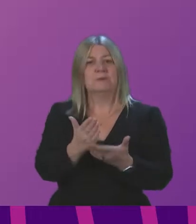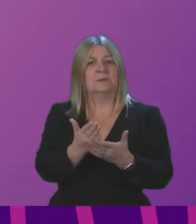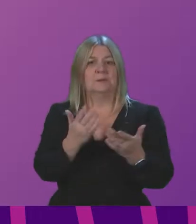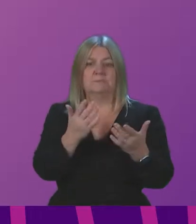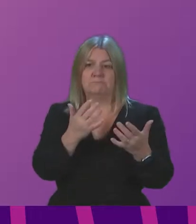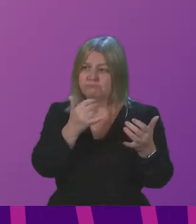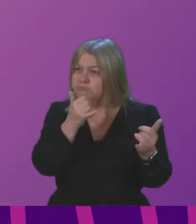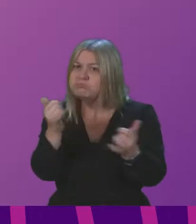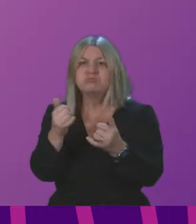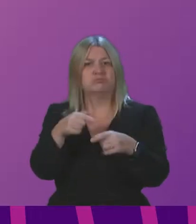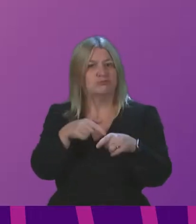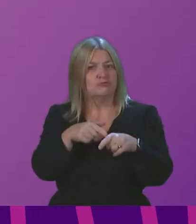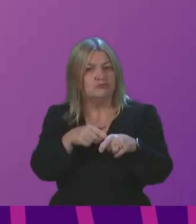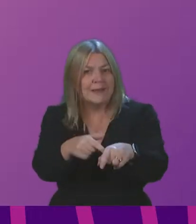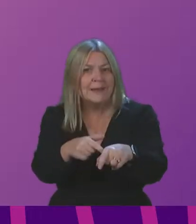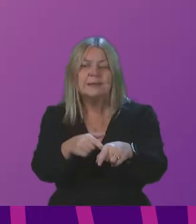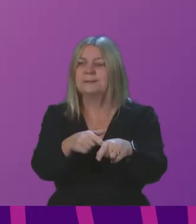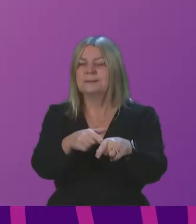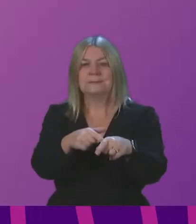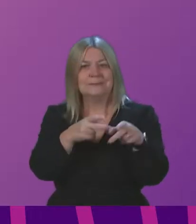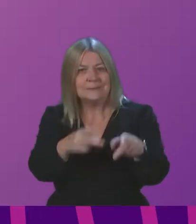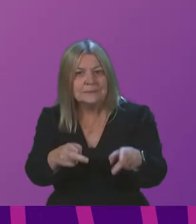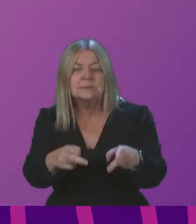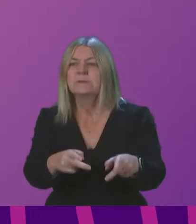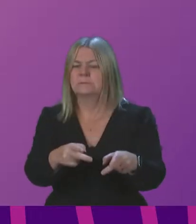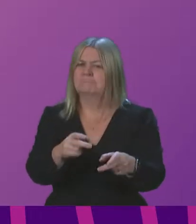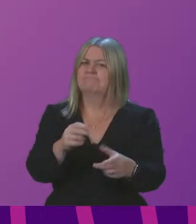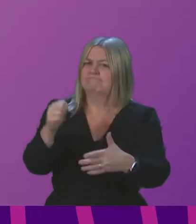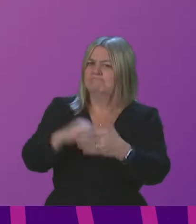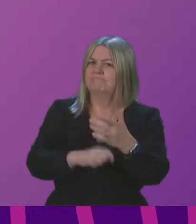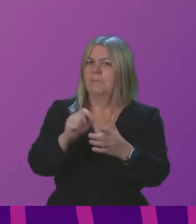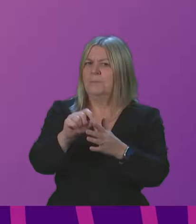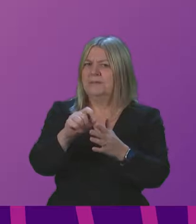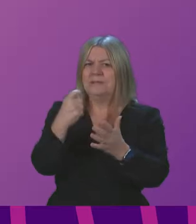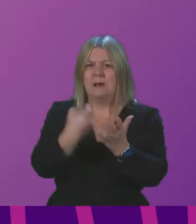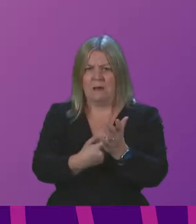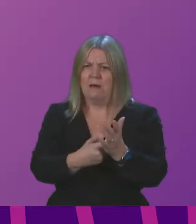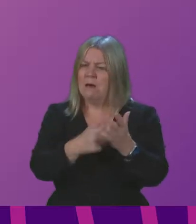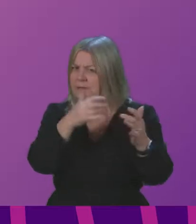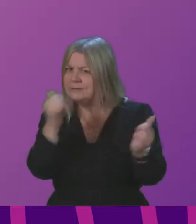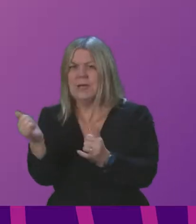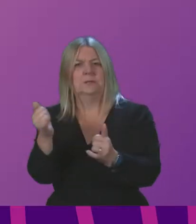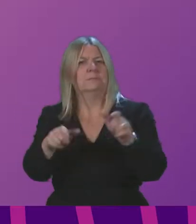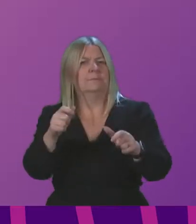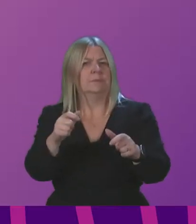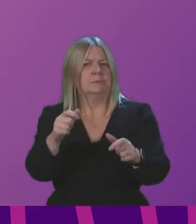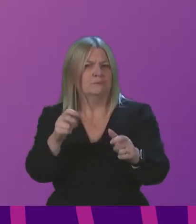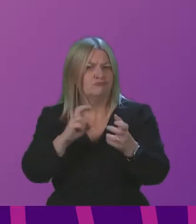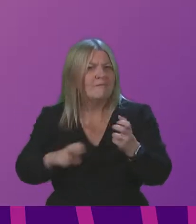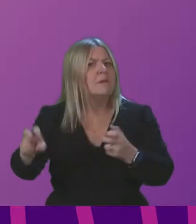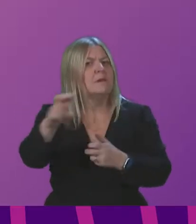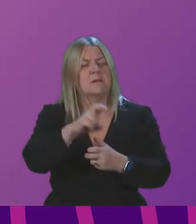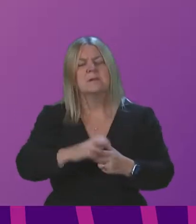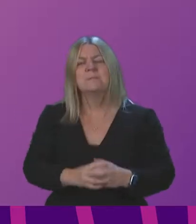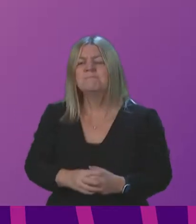testing and PCR testing for international travellers. It is indisputable that the pandemic has had severe and serious pressures on all